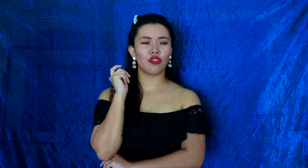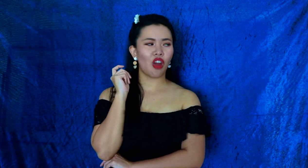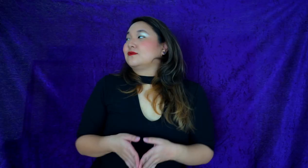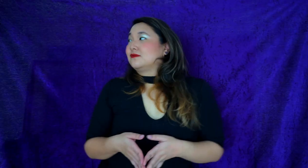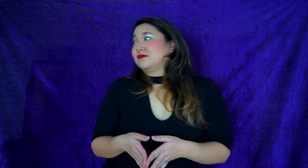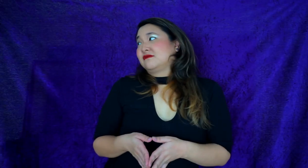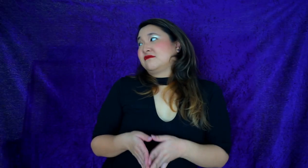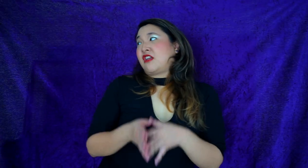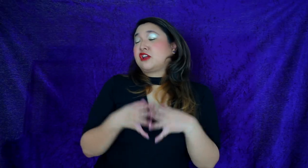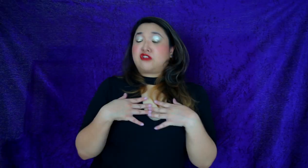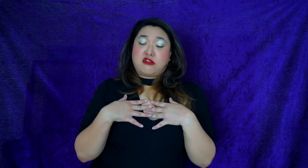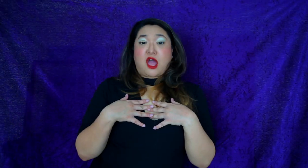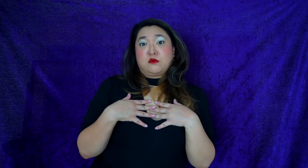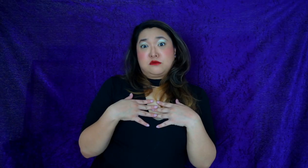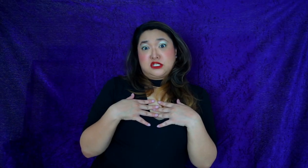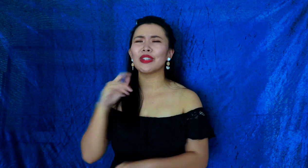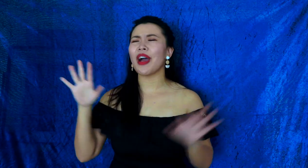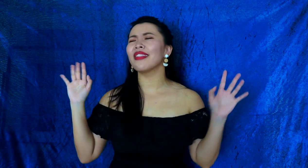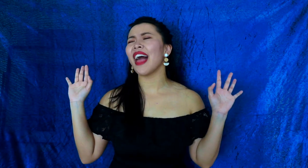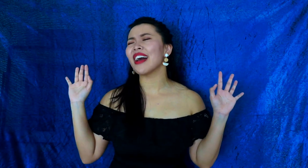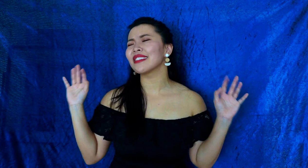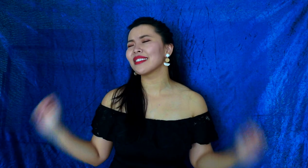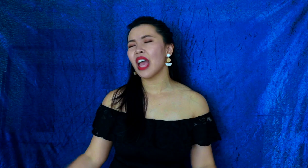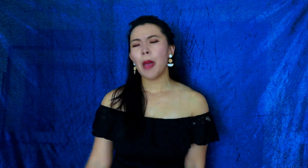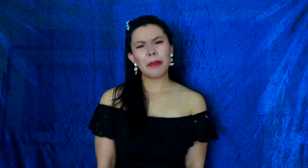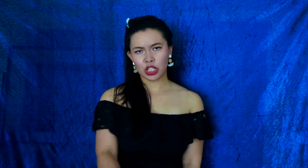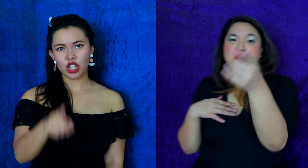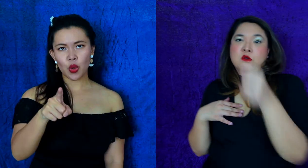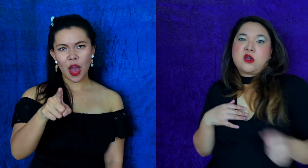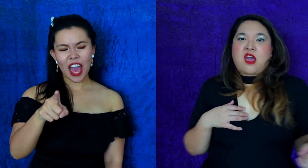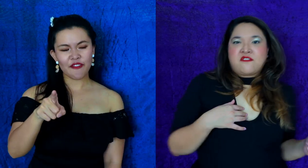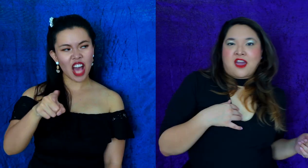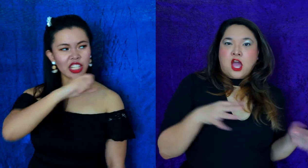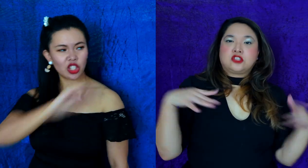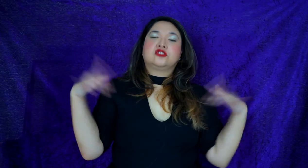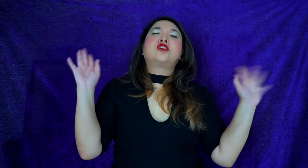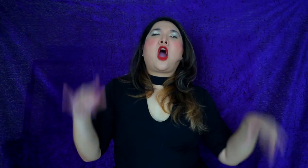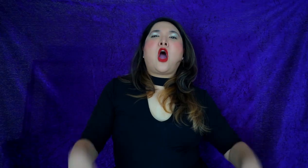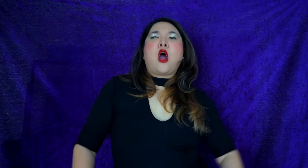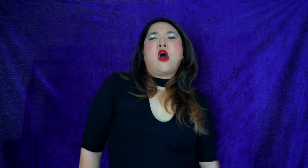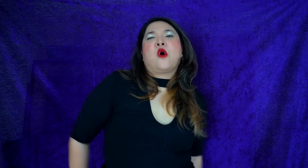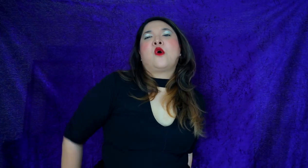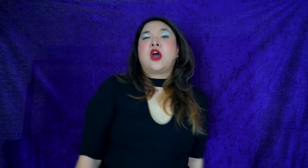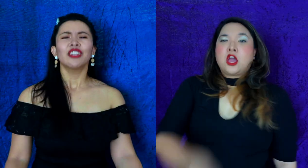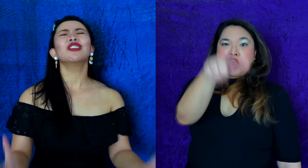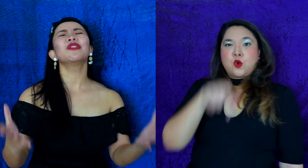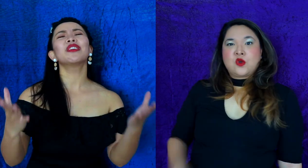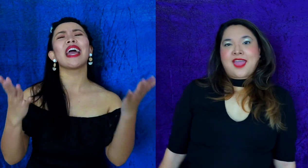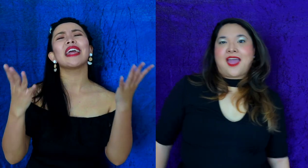crow Darling, I will miss you, alas But you have got to go You can